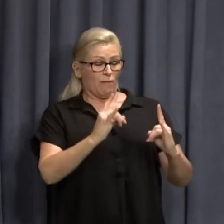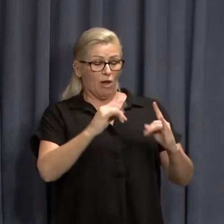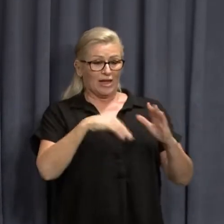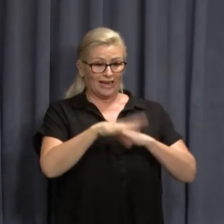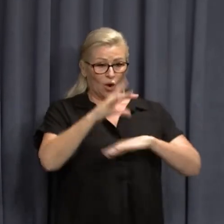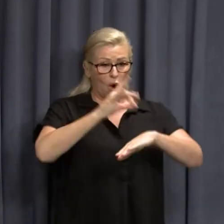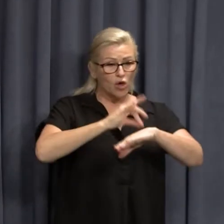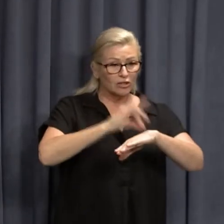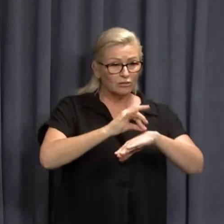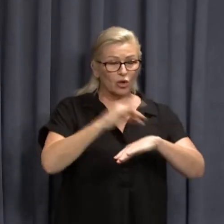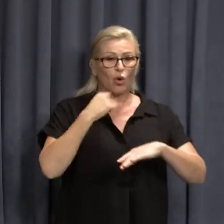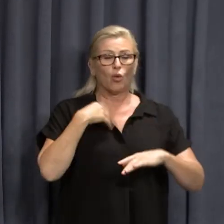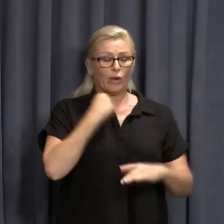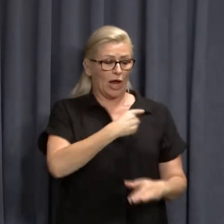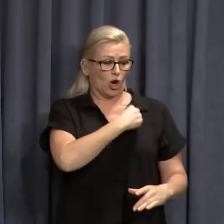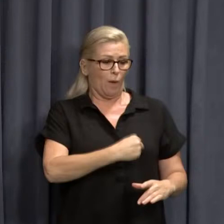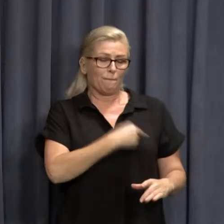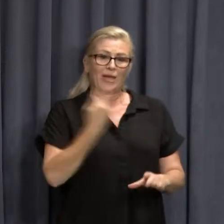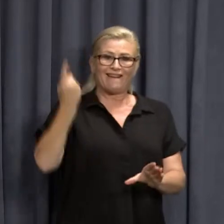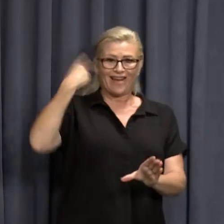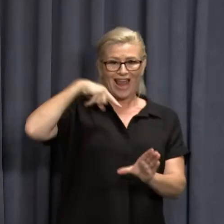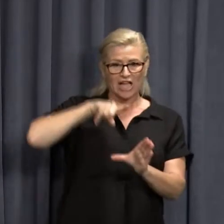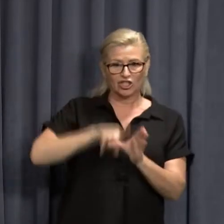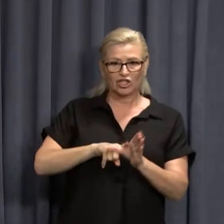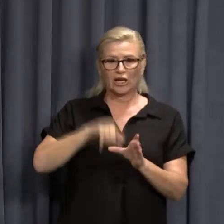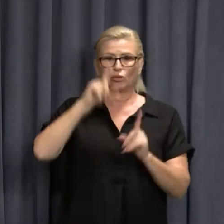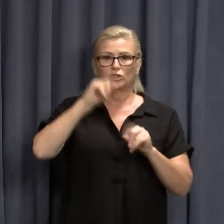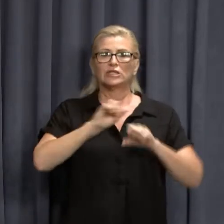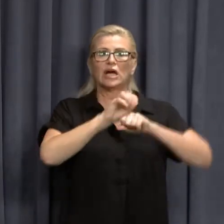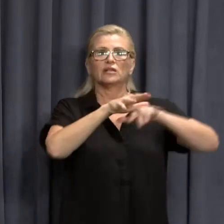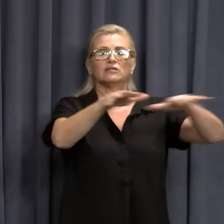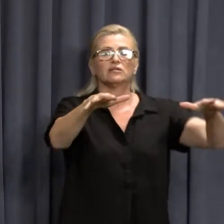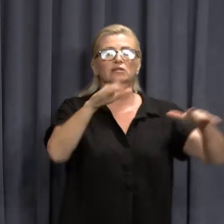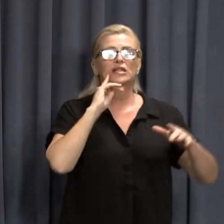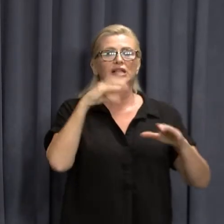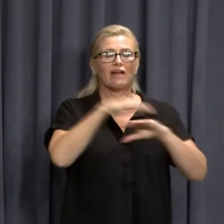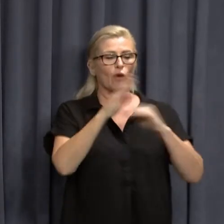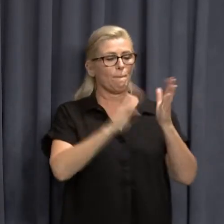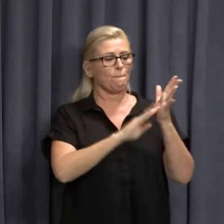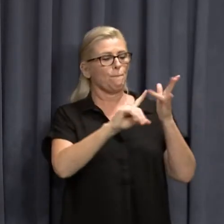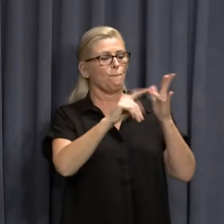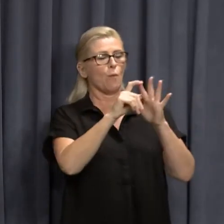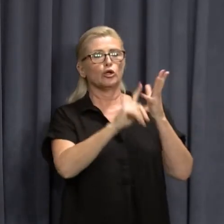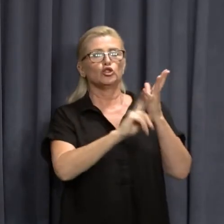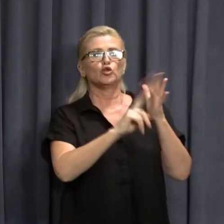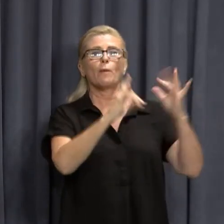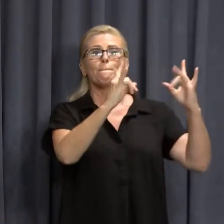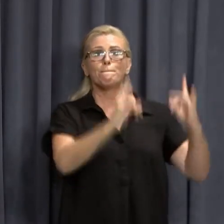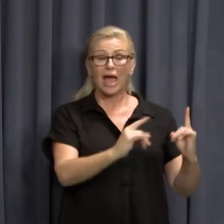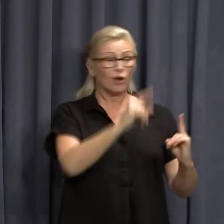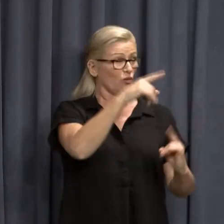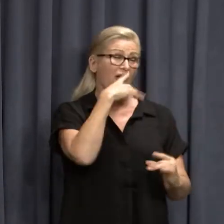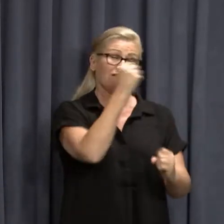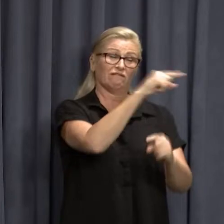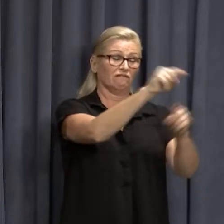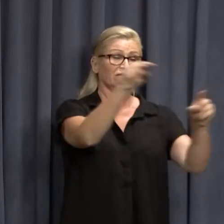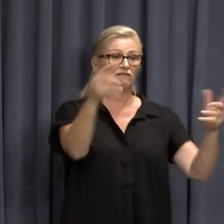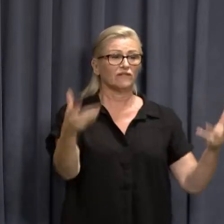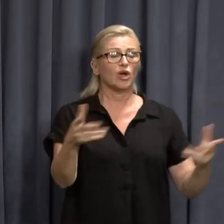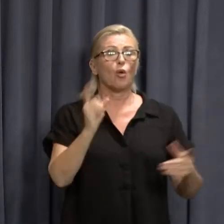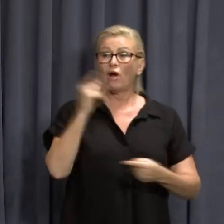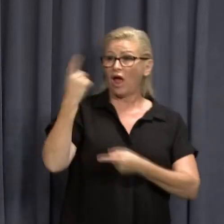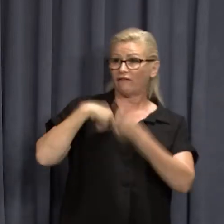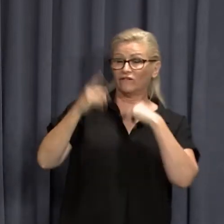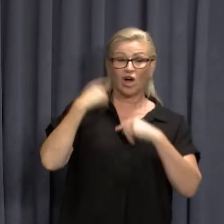we made significant commitments last year to roll them out including some modular beds at four hospitals. All of that will take place. The advice I have is the health